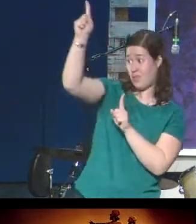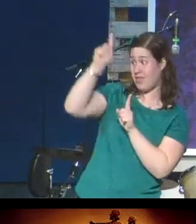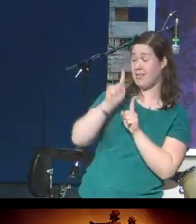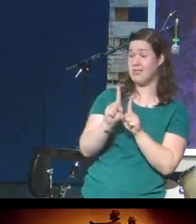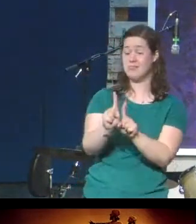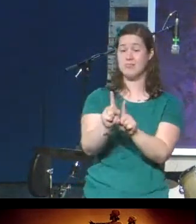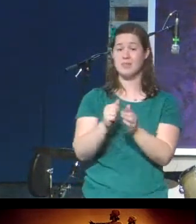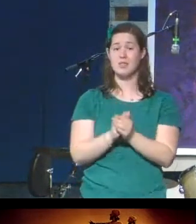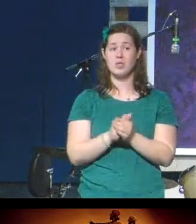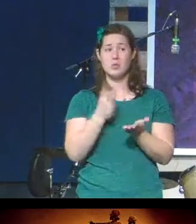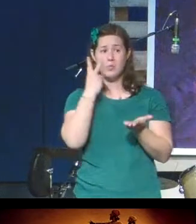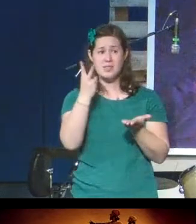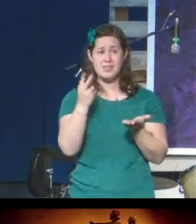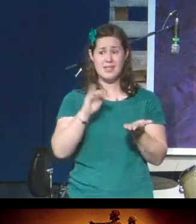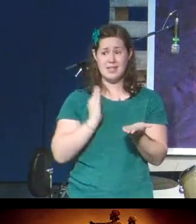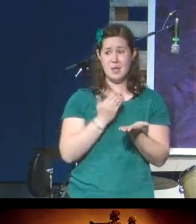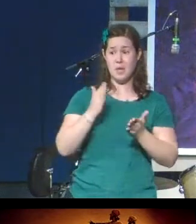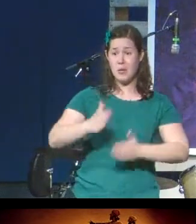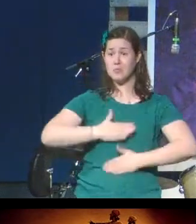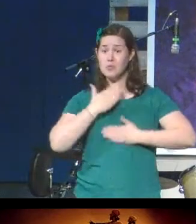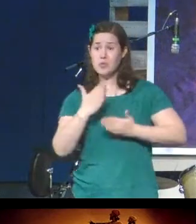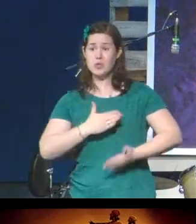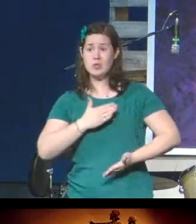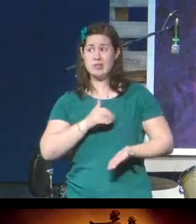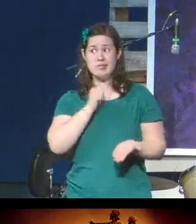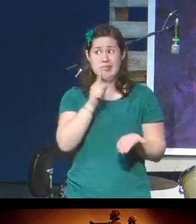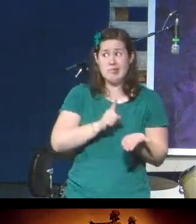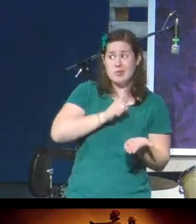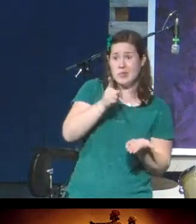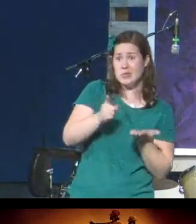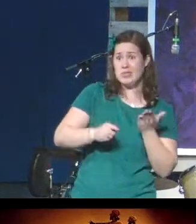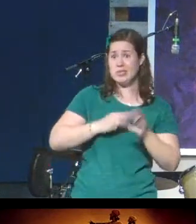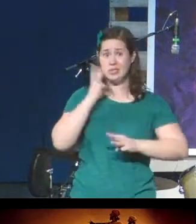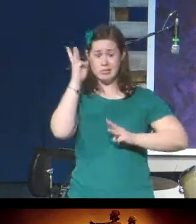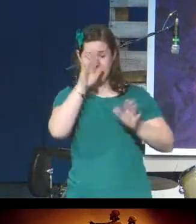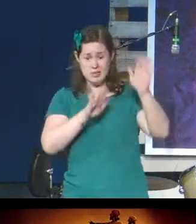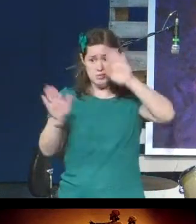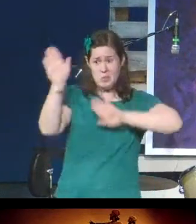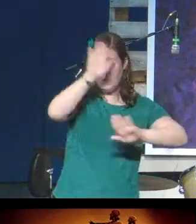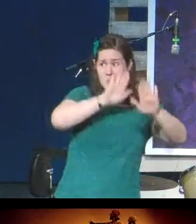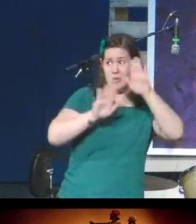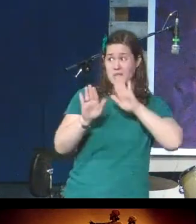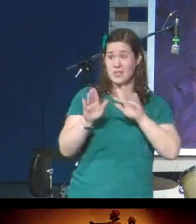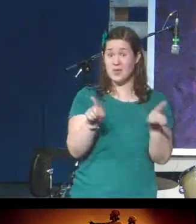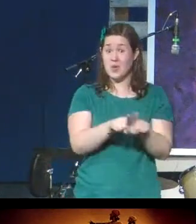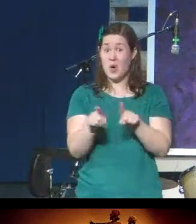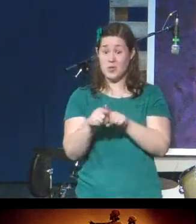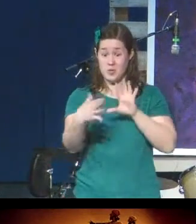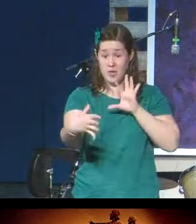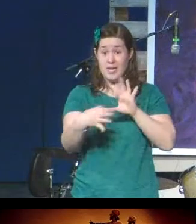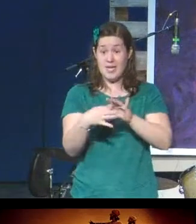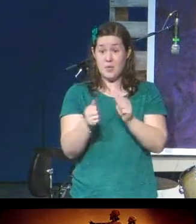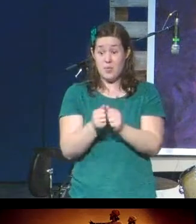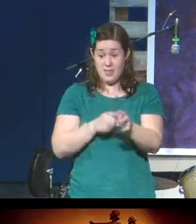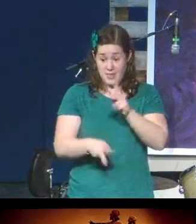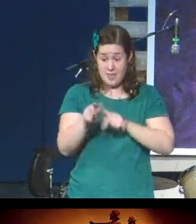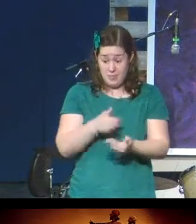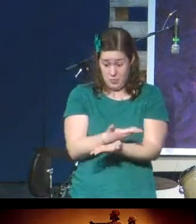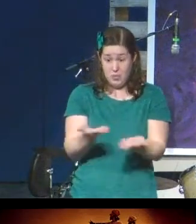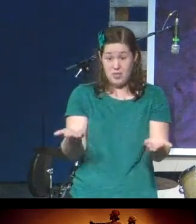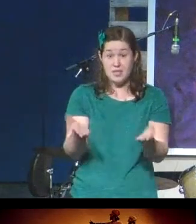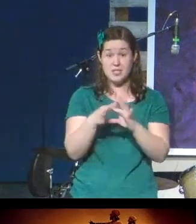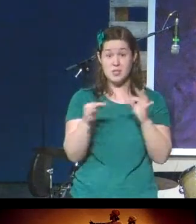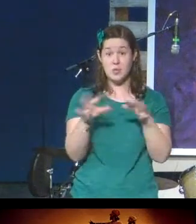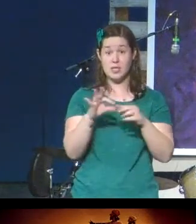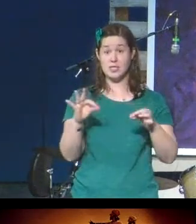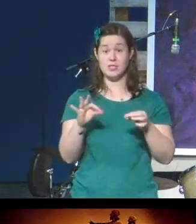joys and uncertainties and worries are also connected with the people of this story. And so, as I said, Haggai is one